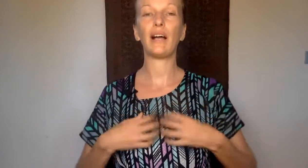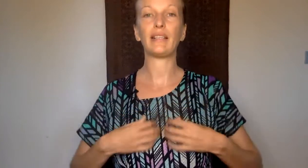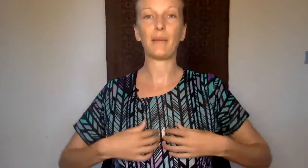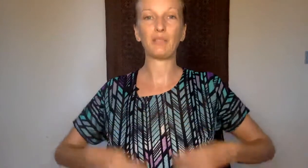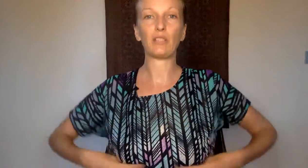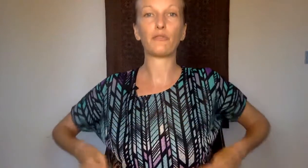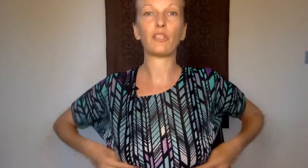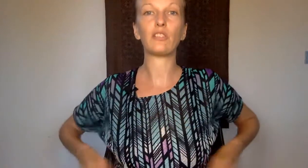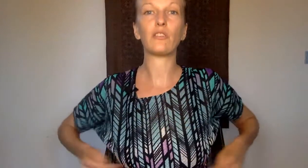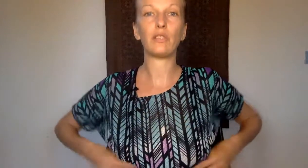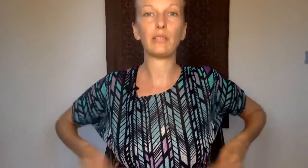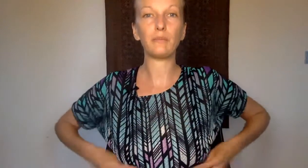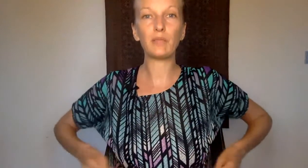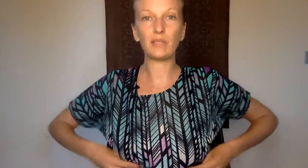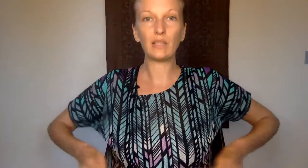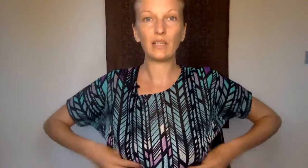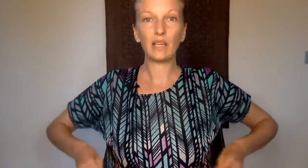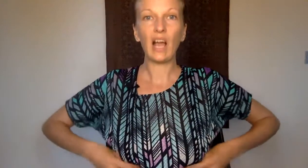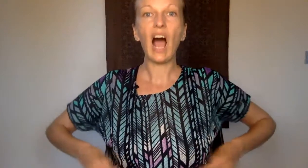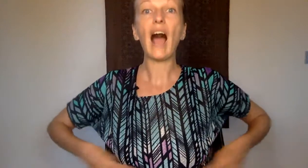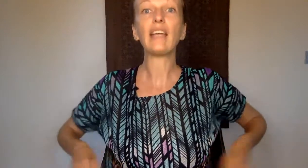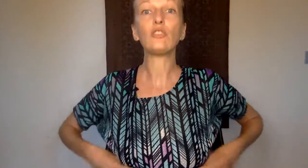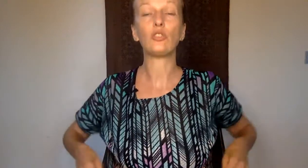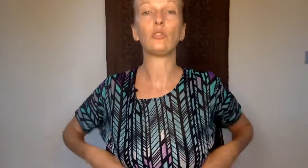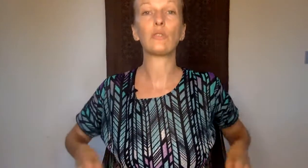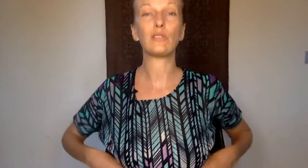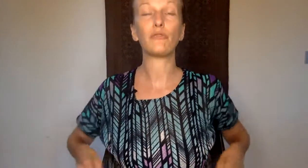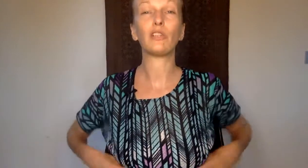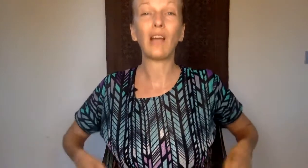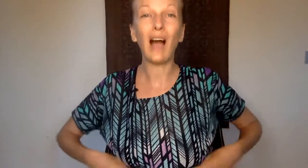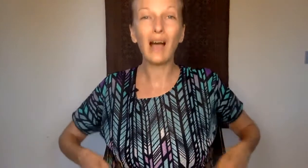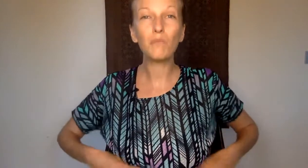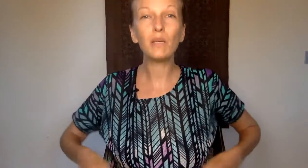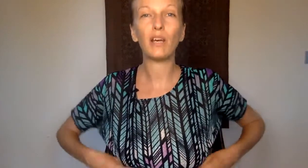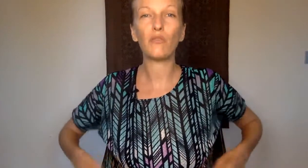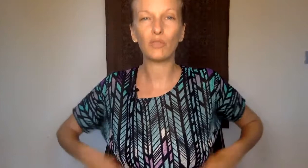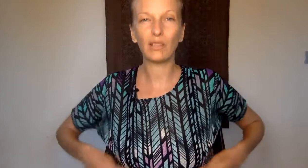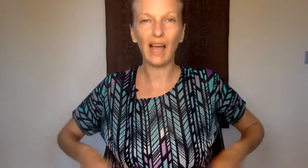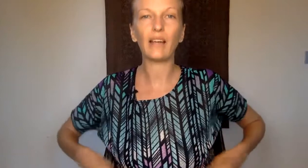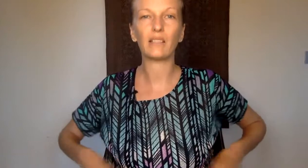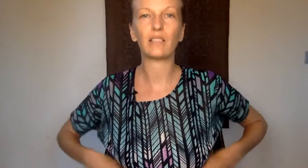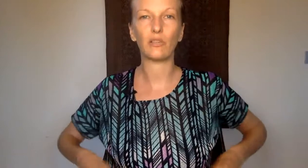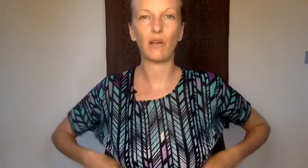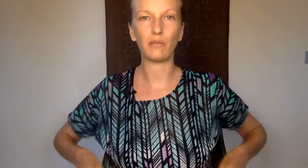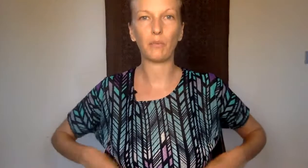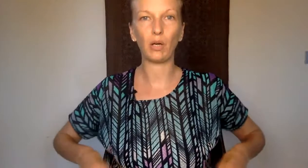Tapping to the front of the ribs. I choose to feel calm and relaxed around Bob.